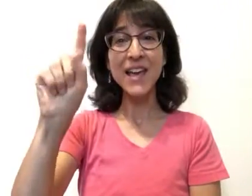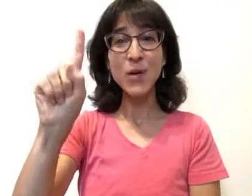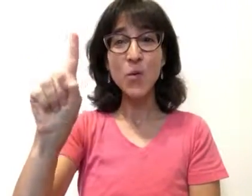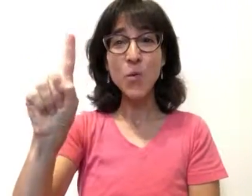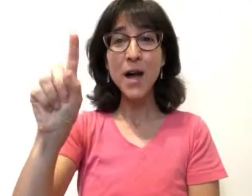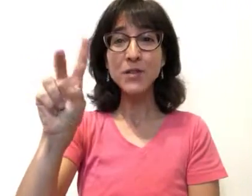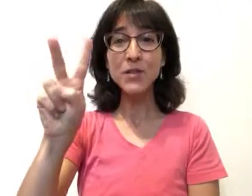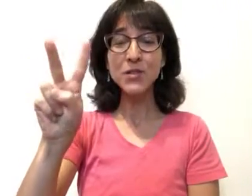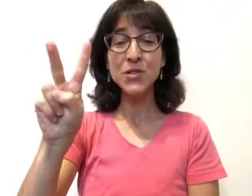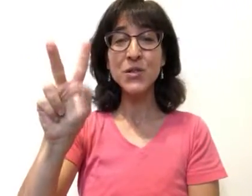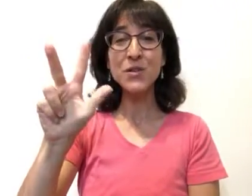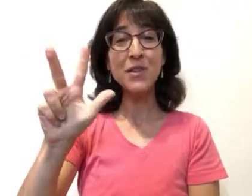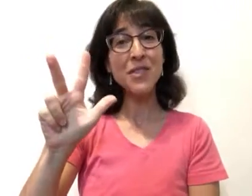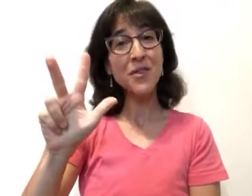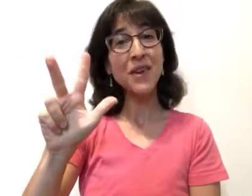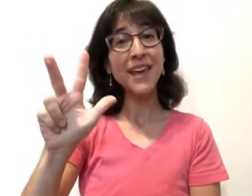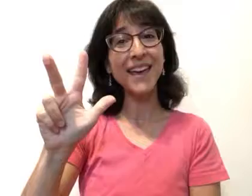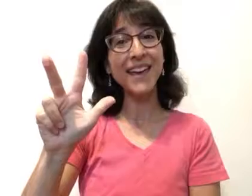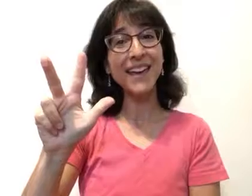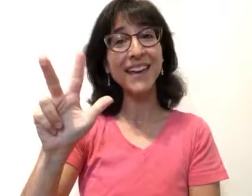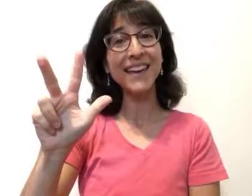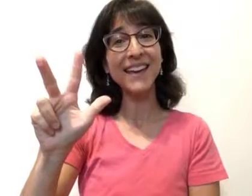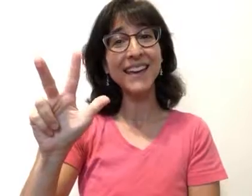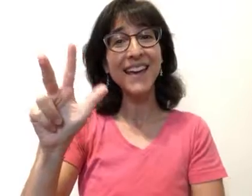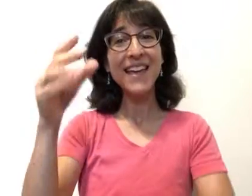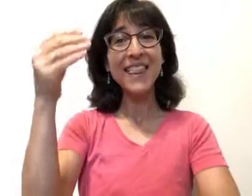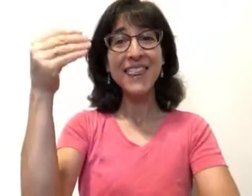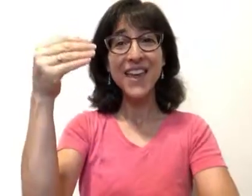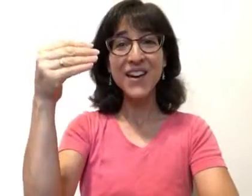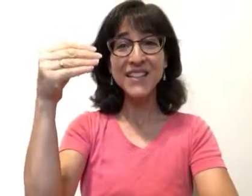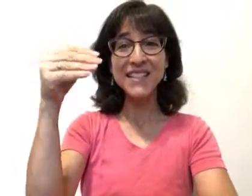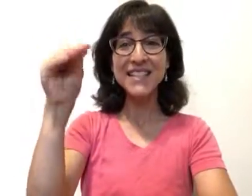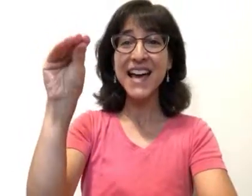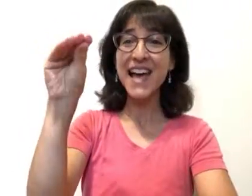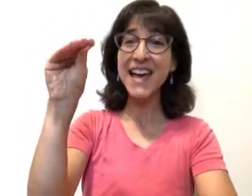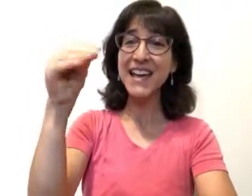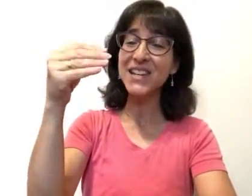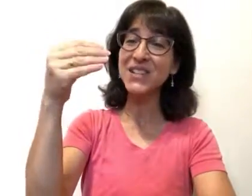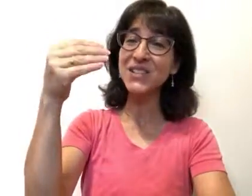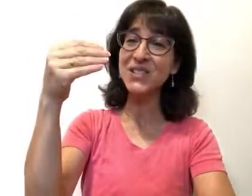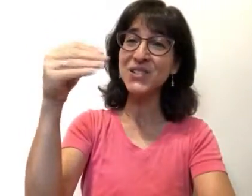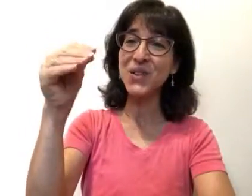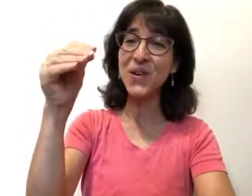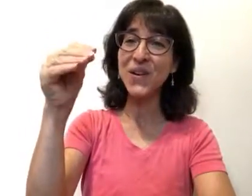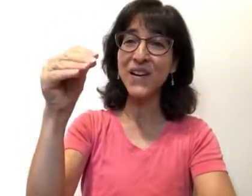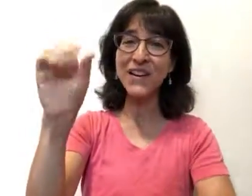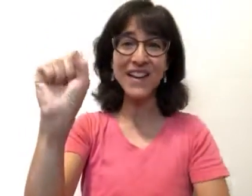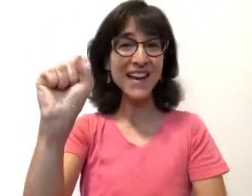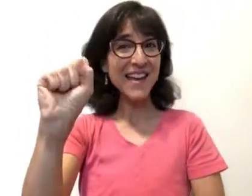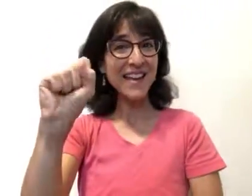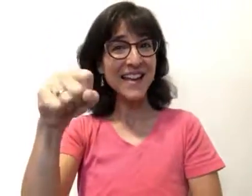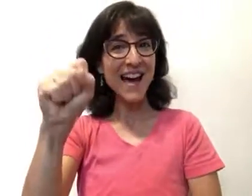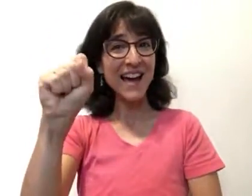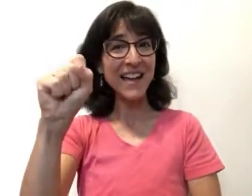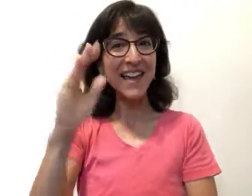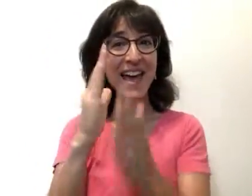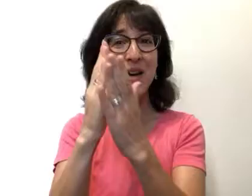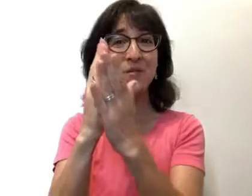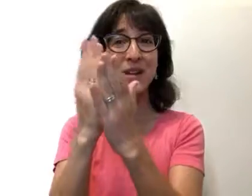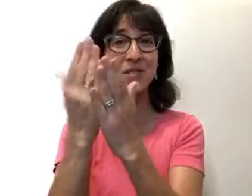one, two, three. There's a dinosaur knocking at my